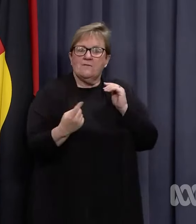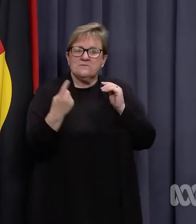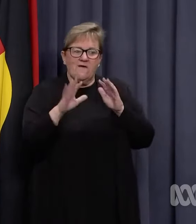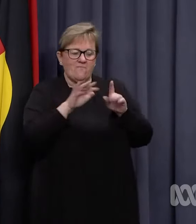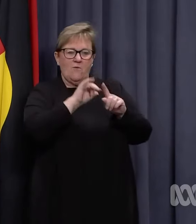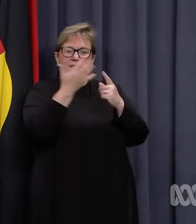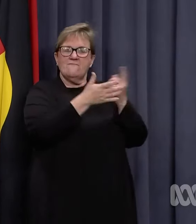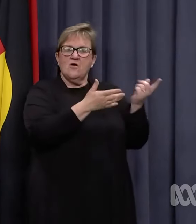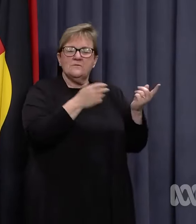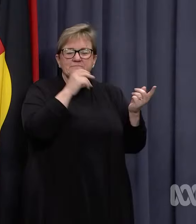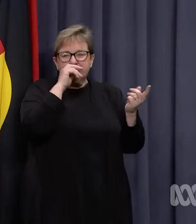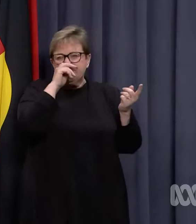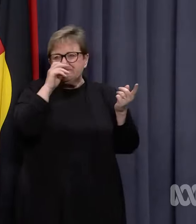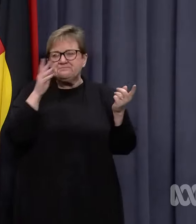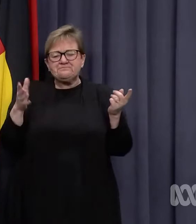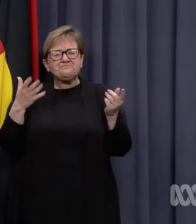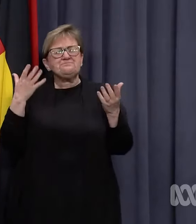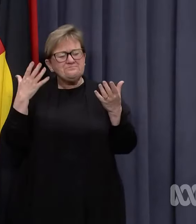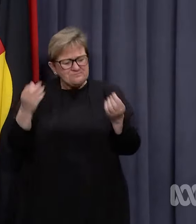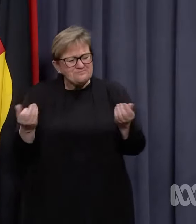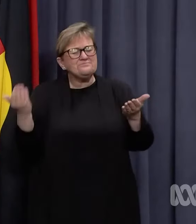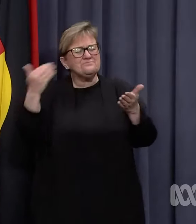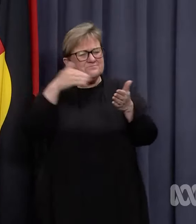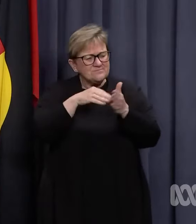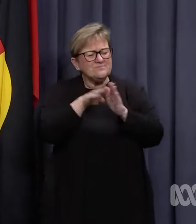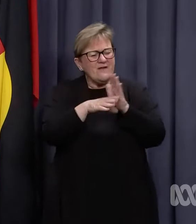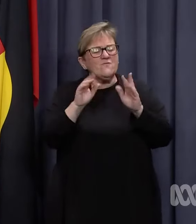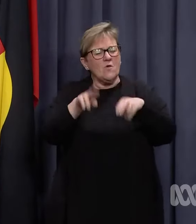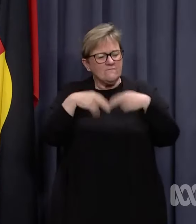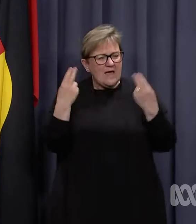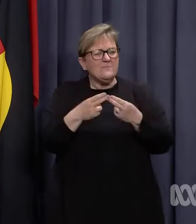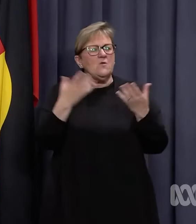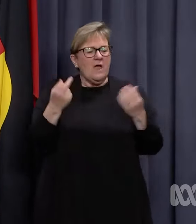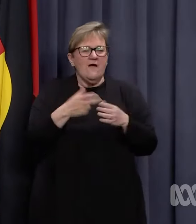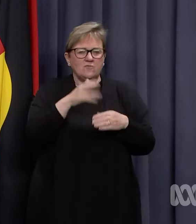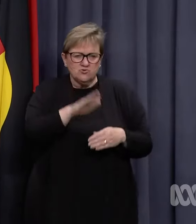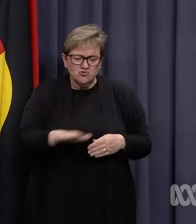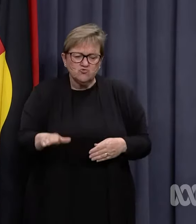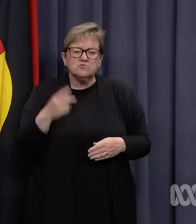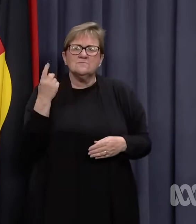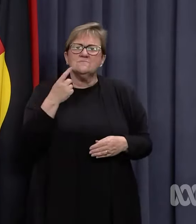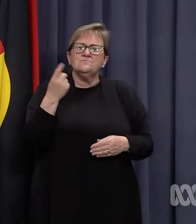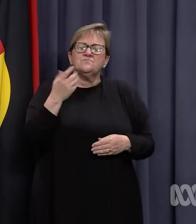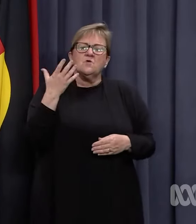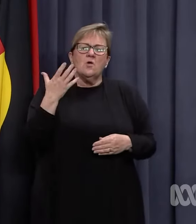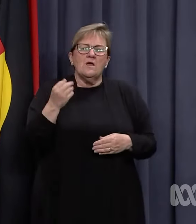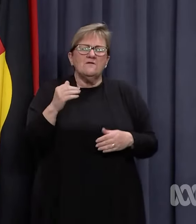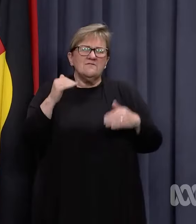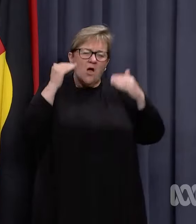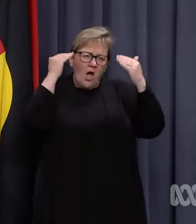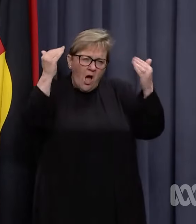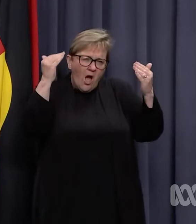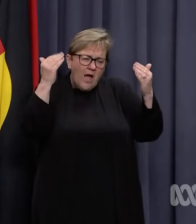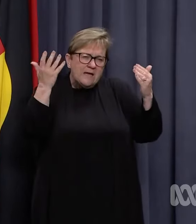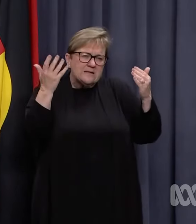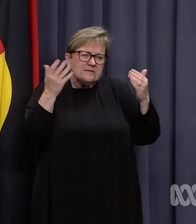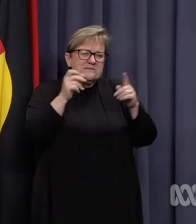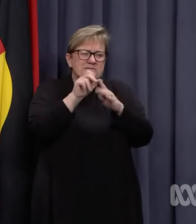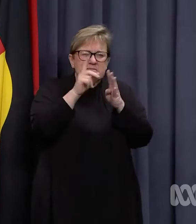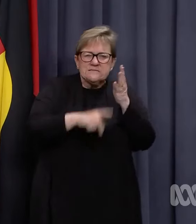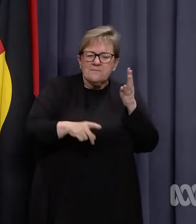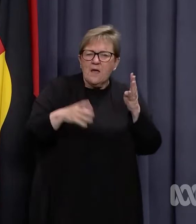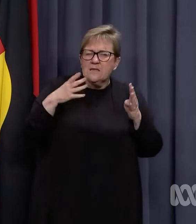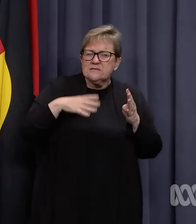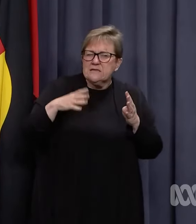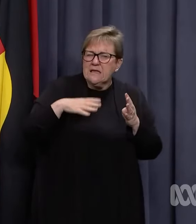that environment? There are already additional measures in place for families with children who have either high disability